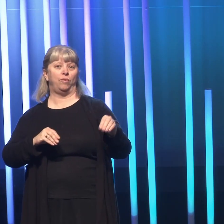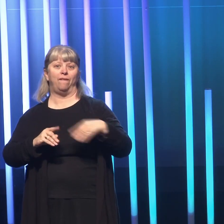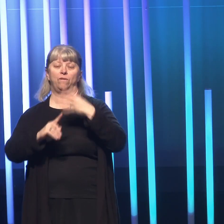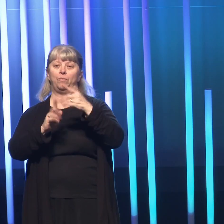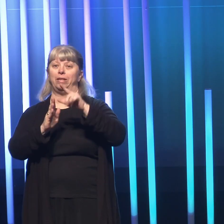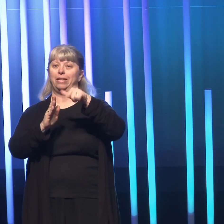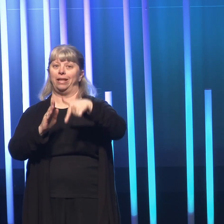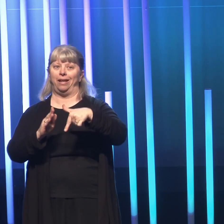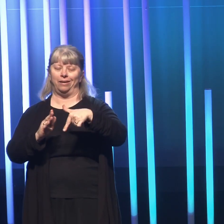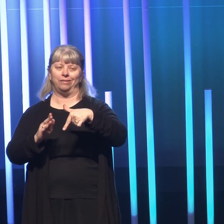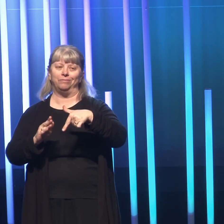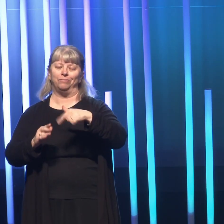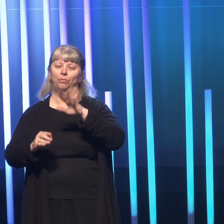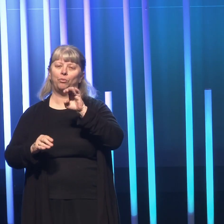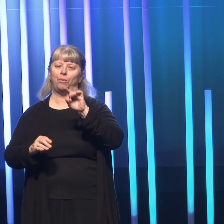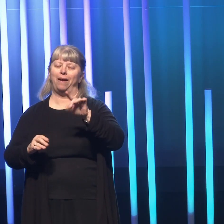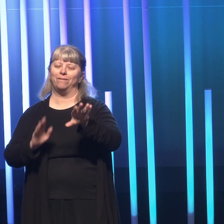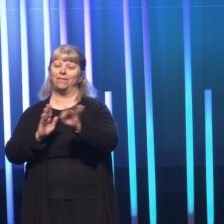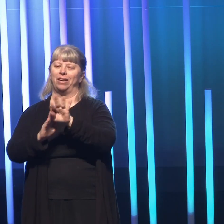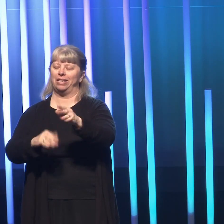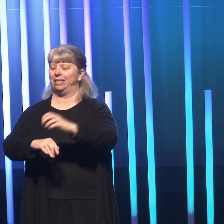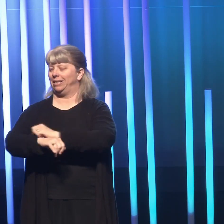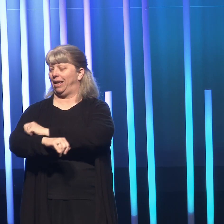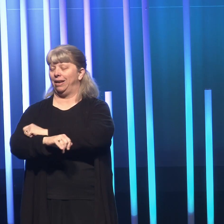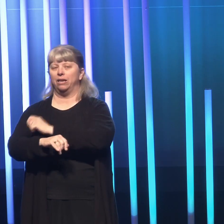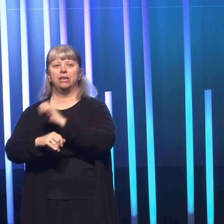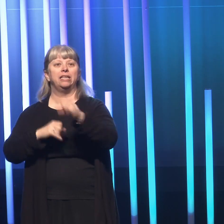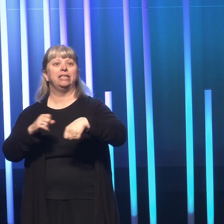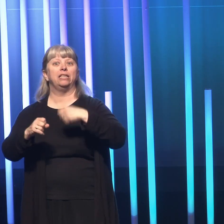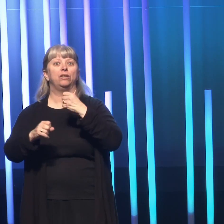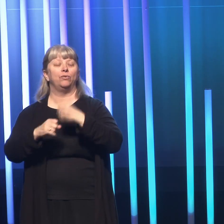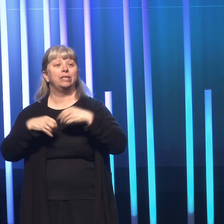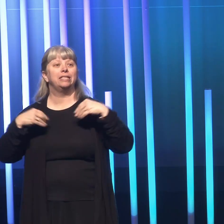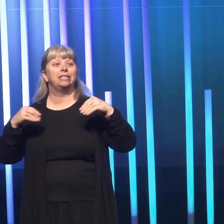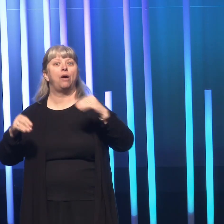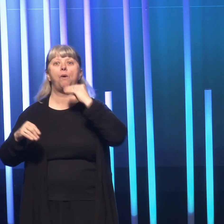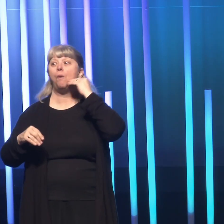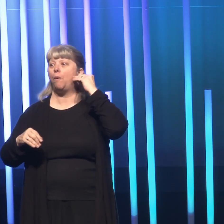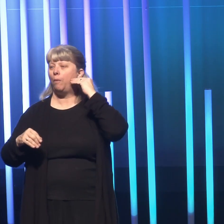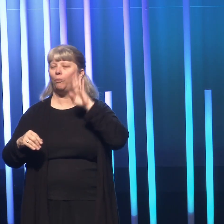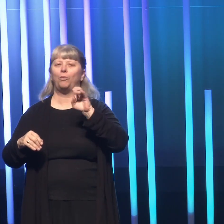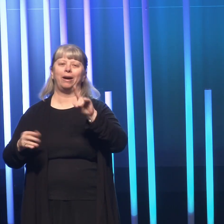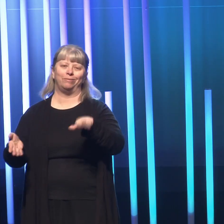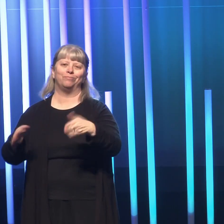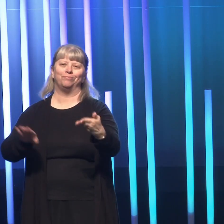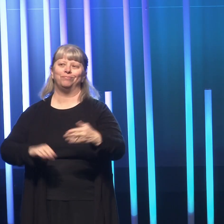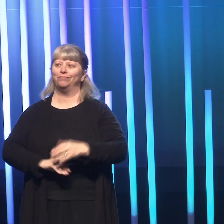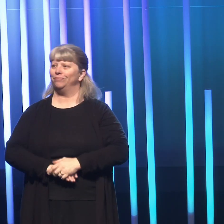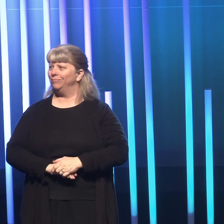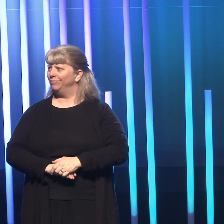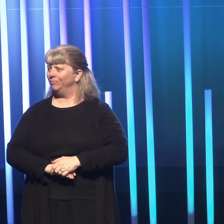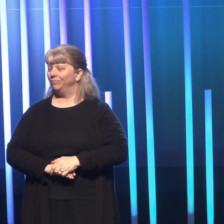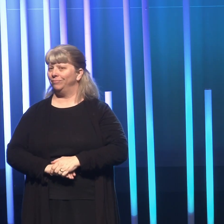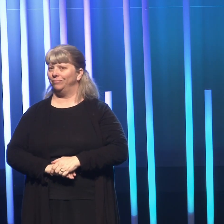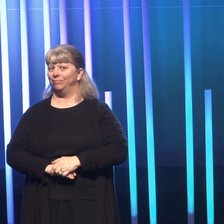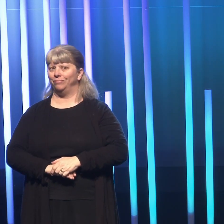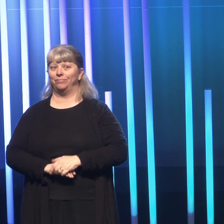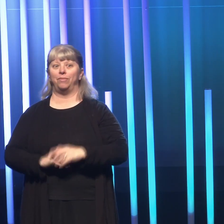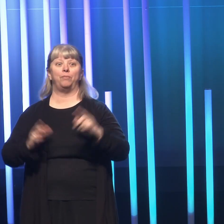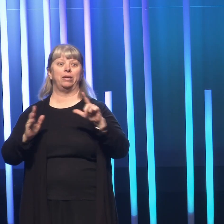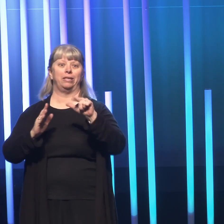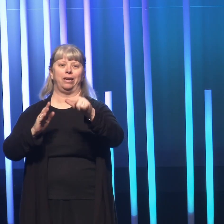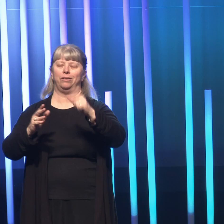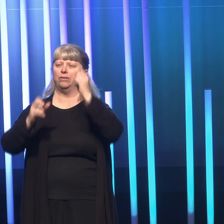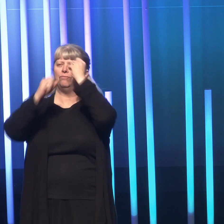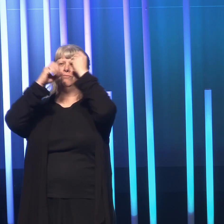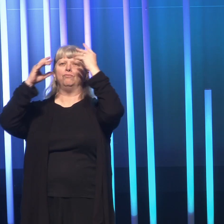months later, Brad was diagnosed. And a year to the date of the sale of our home, Brad passed away. Much later, I